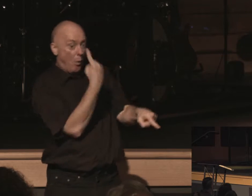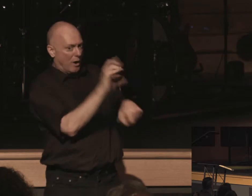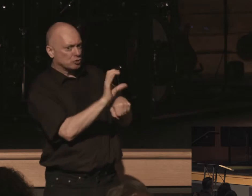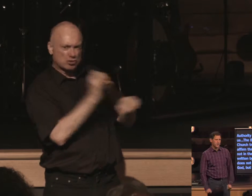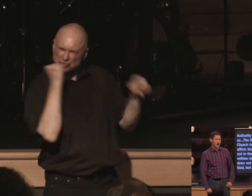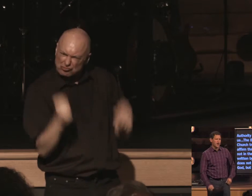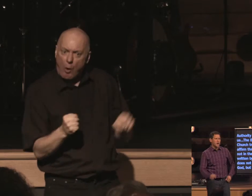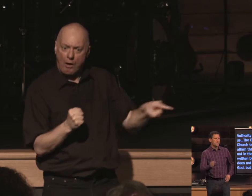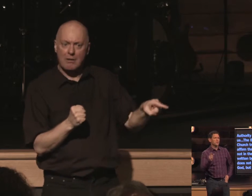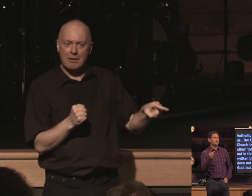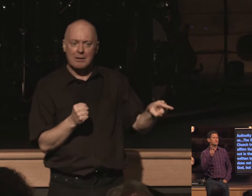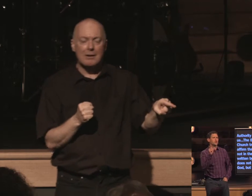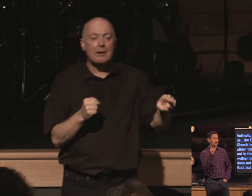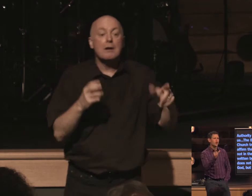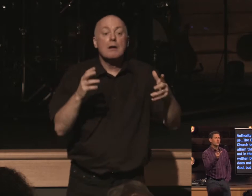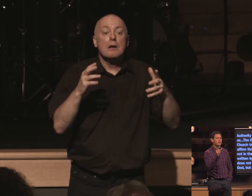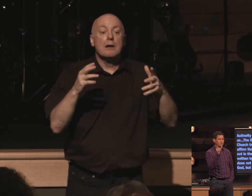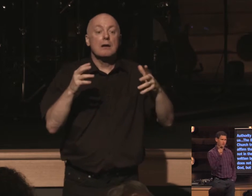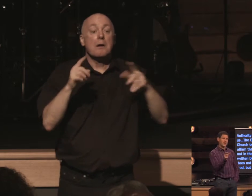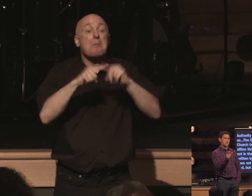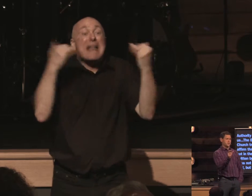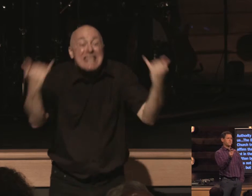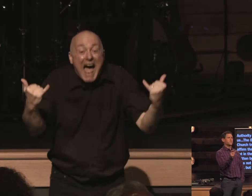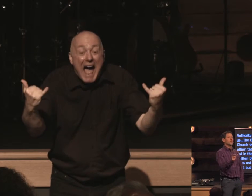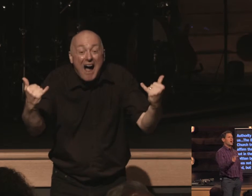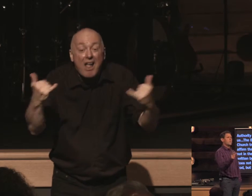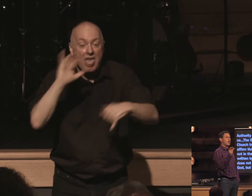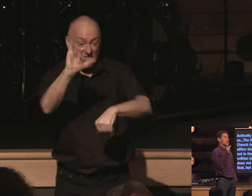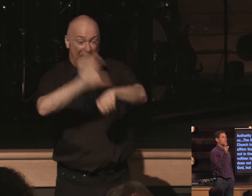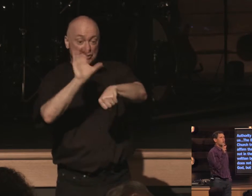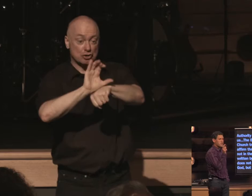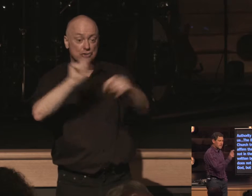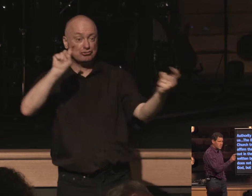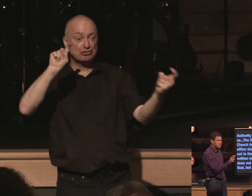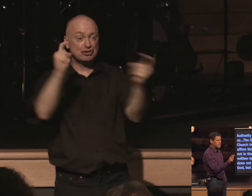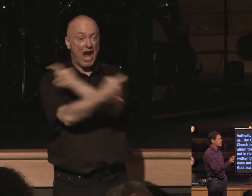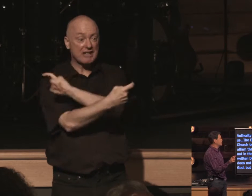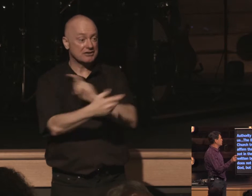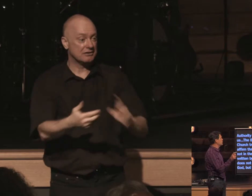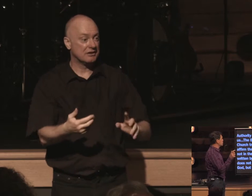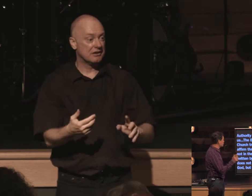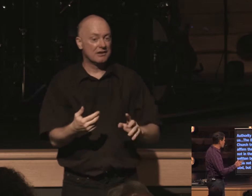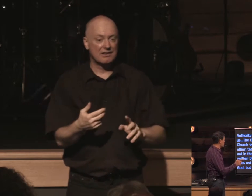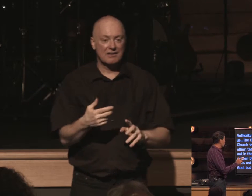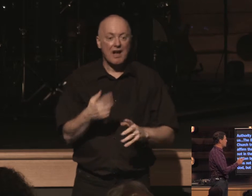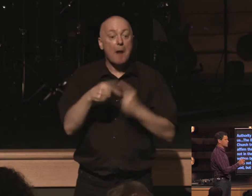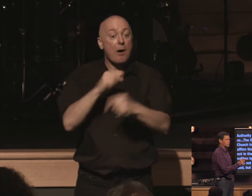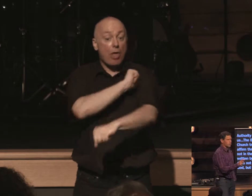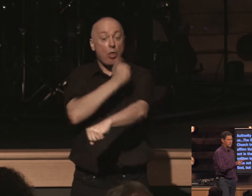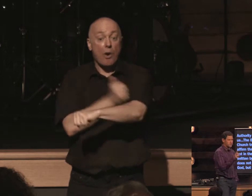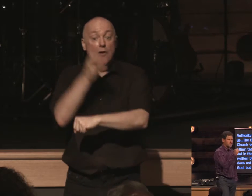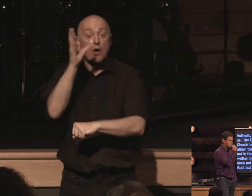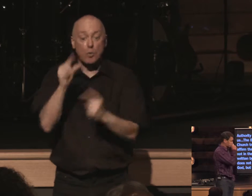the word of god but here's their current statement um on what they believe as to the authority of god's word they say this